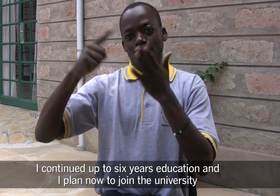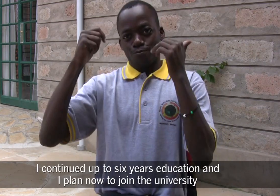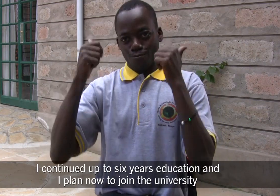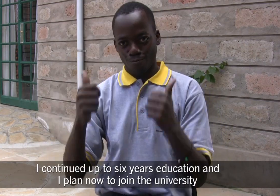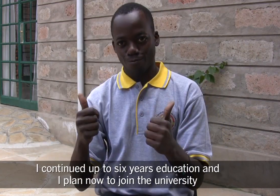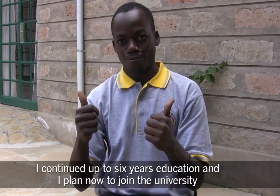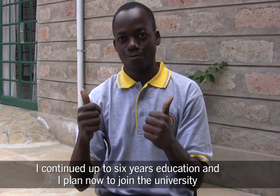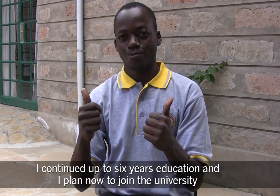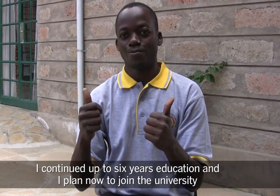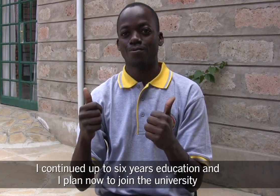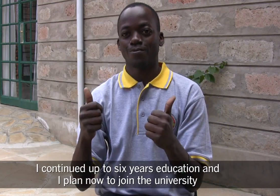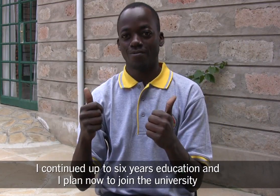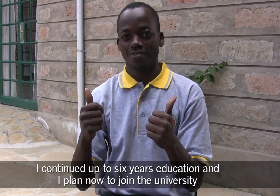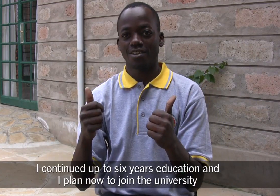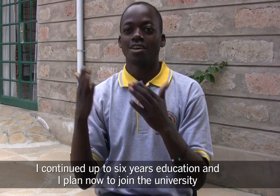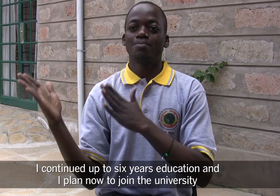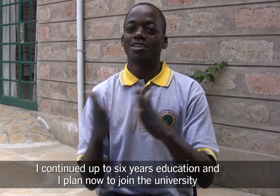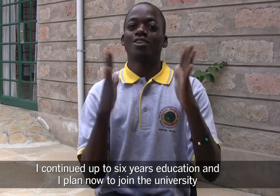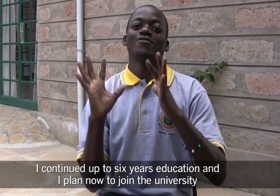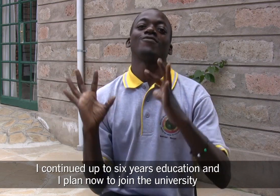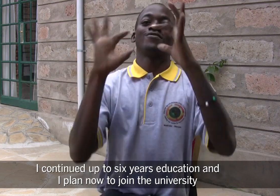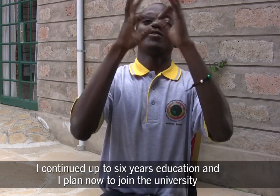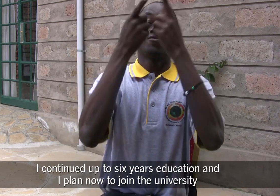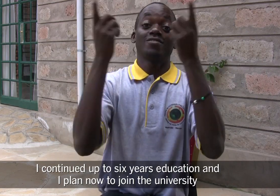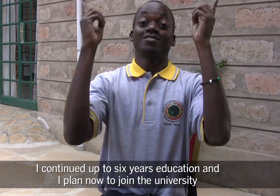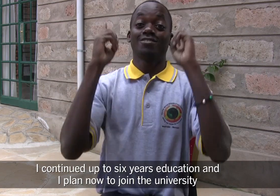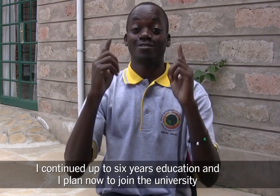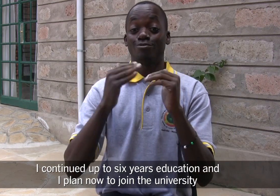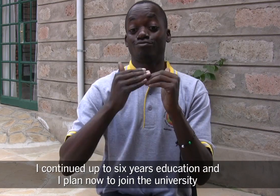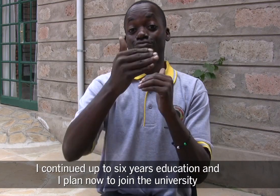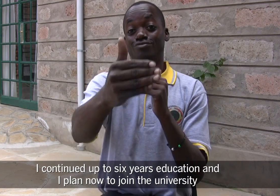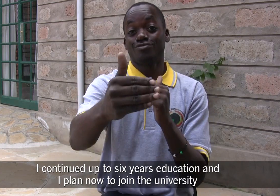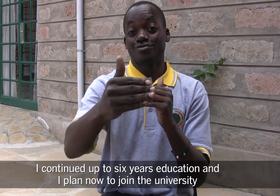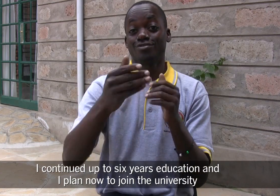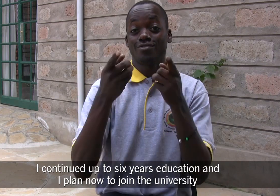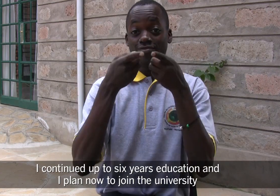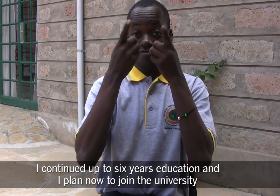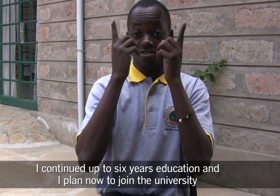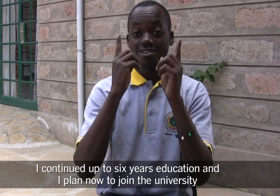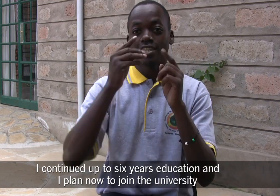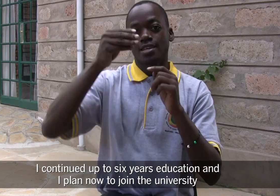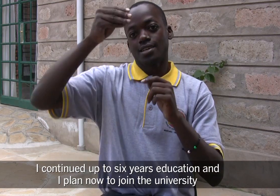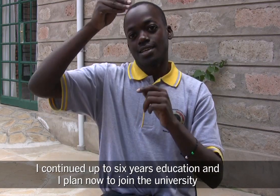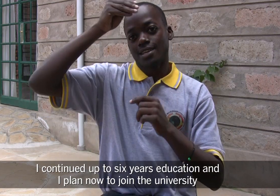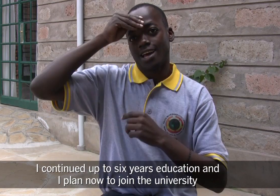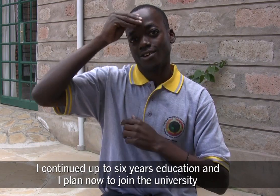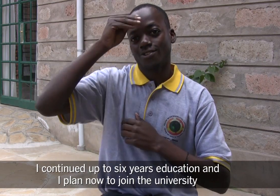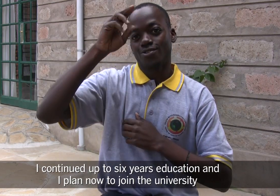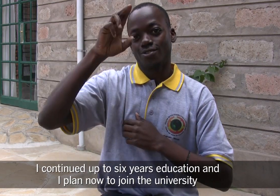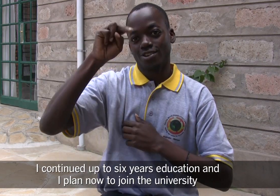to six years education. And I plan now to join university